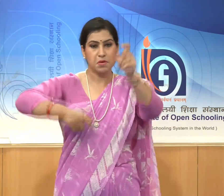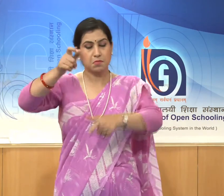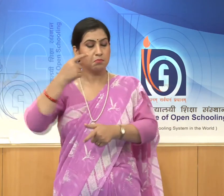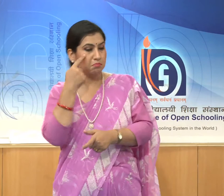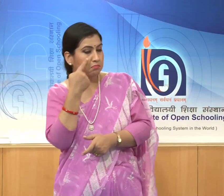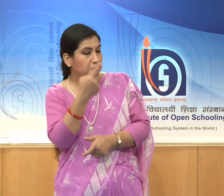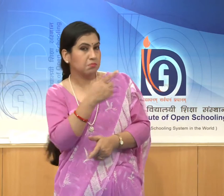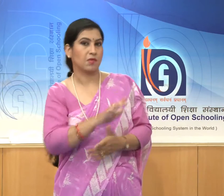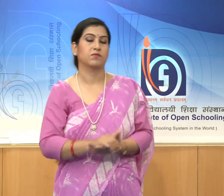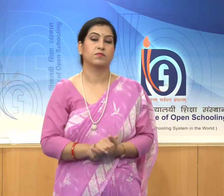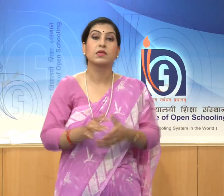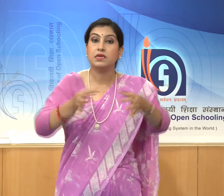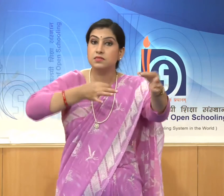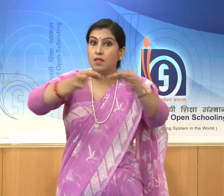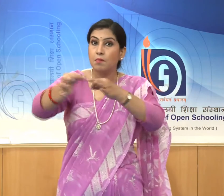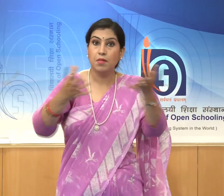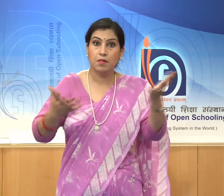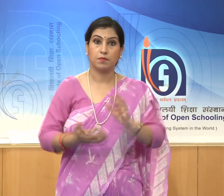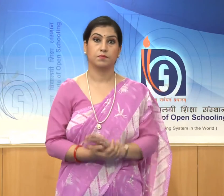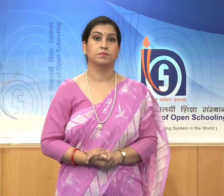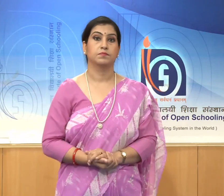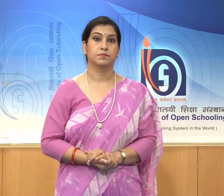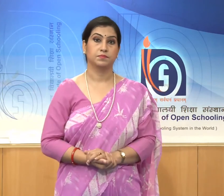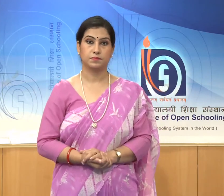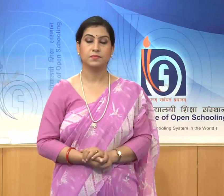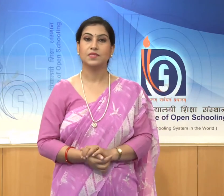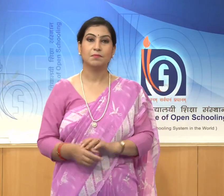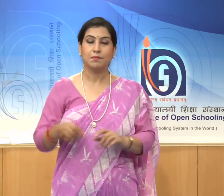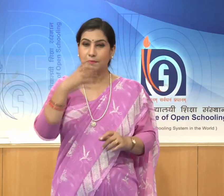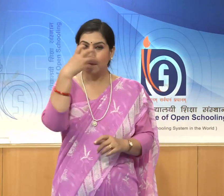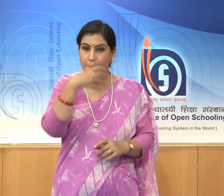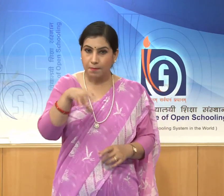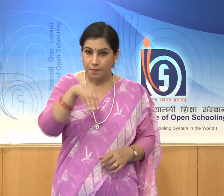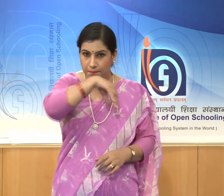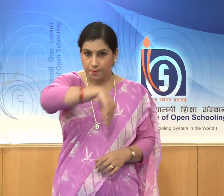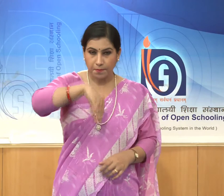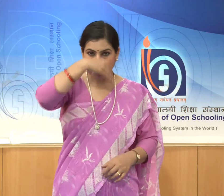For example, the sleeping baby elephant,